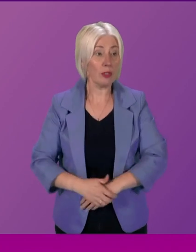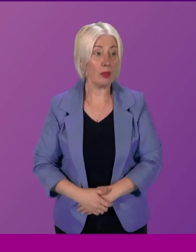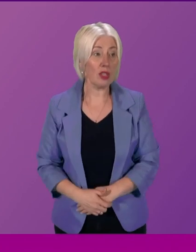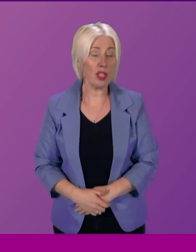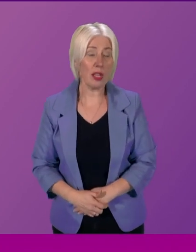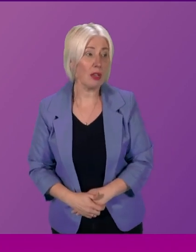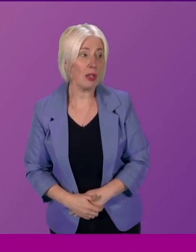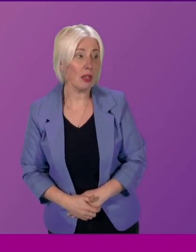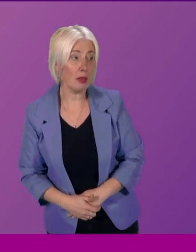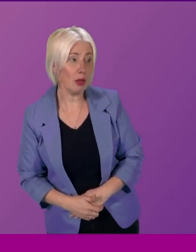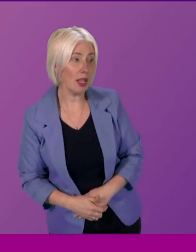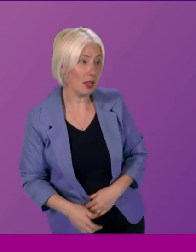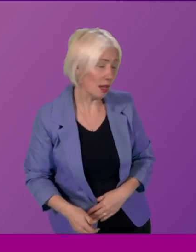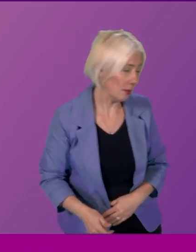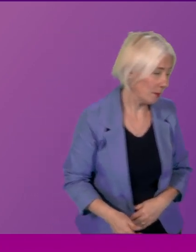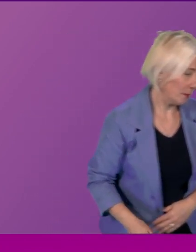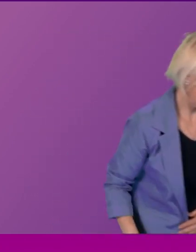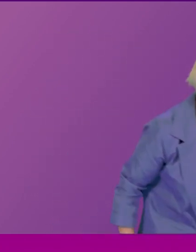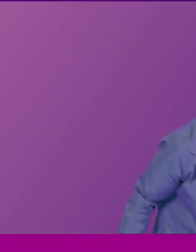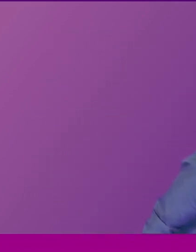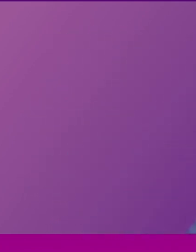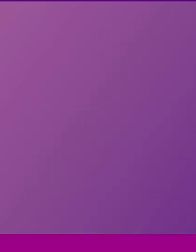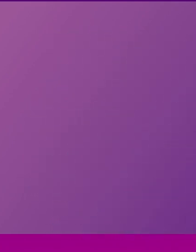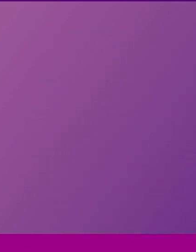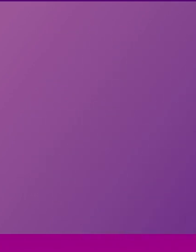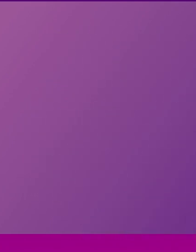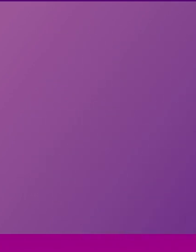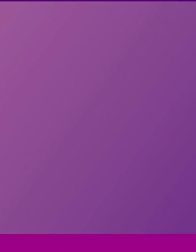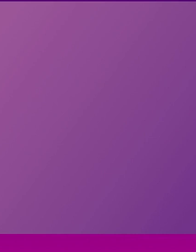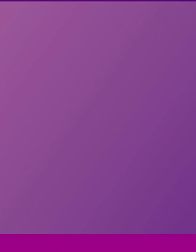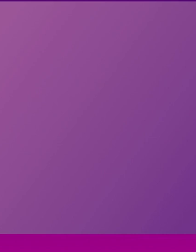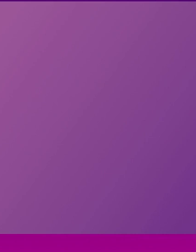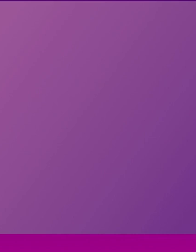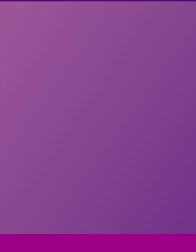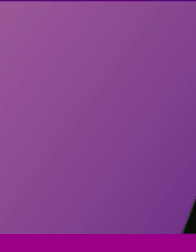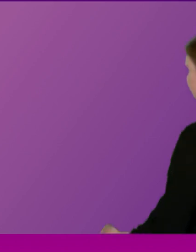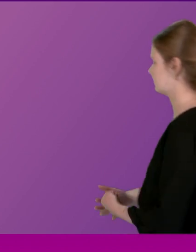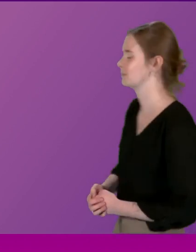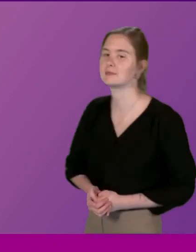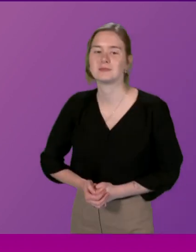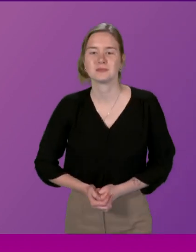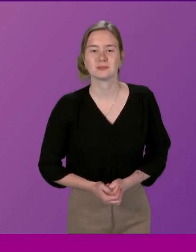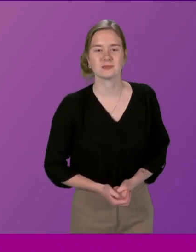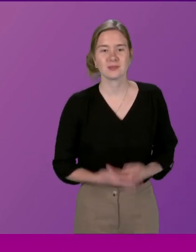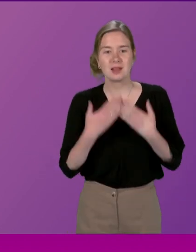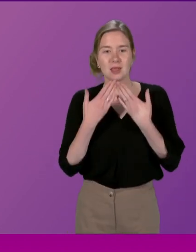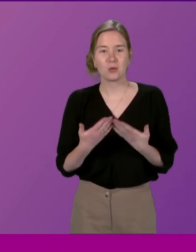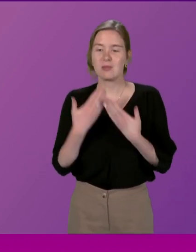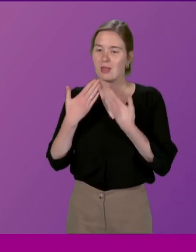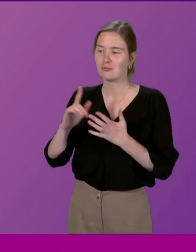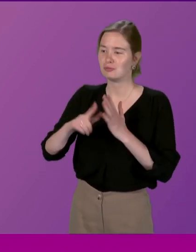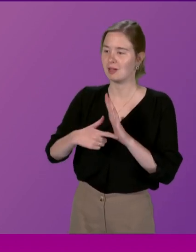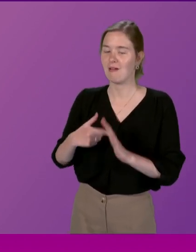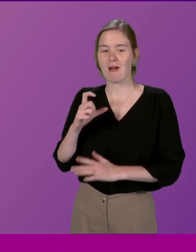Thank you, Mr Carlow. And I now call on Minister George Adam. Minister. Thank you, President Officer. And can I thank Jackson Carlow for